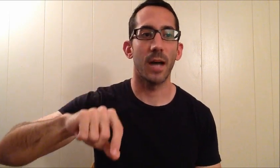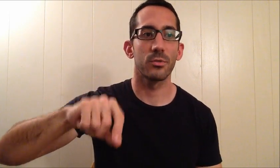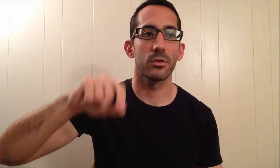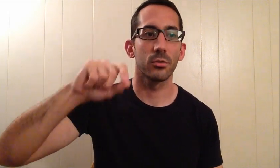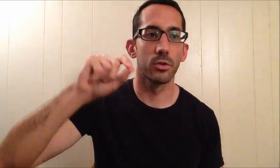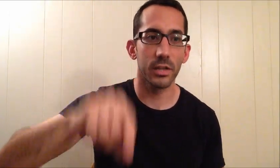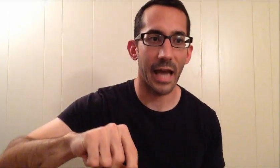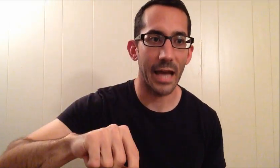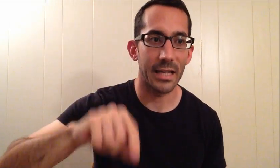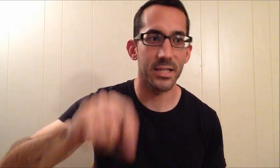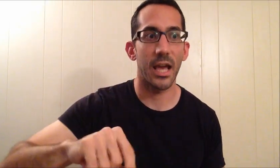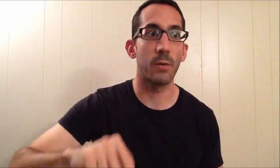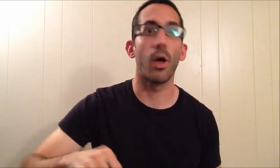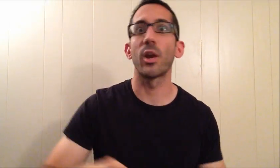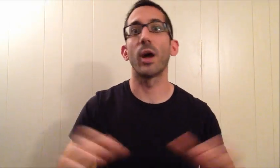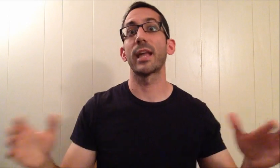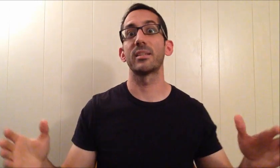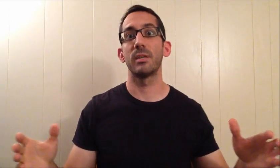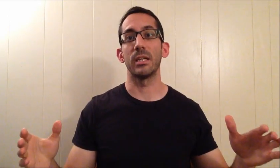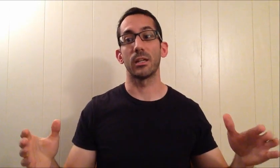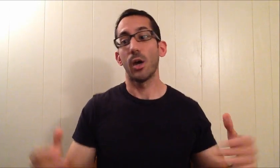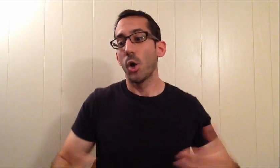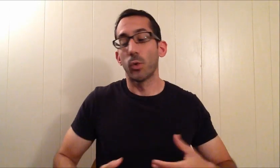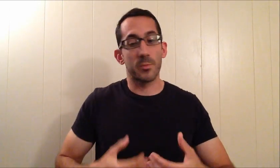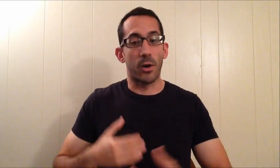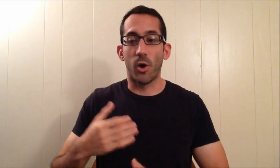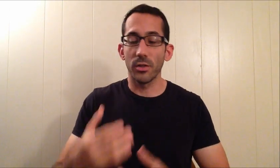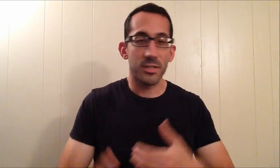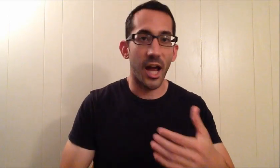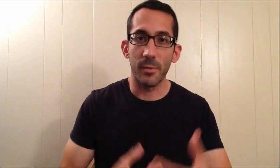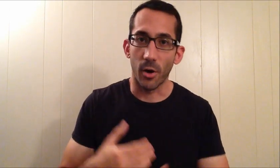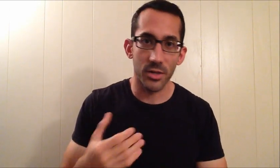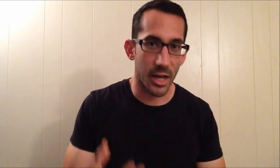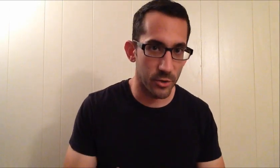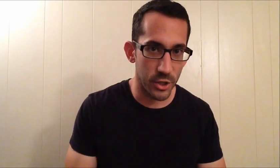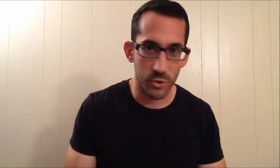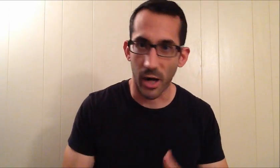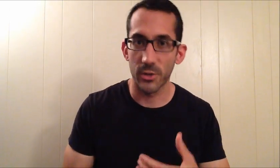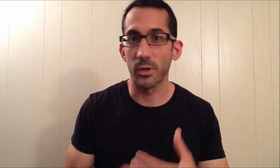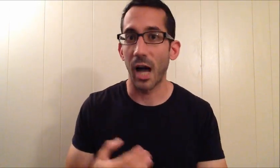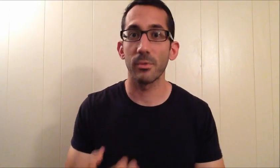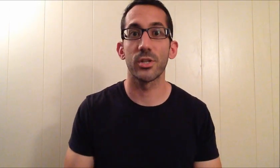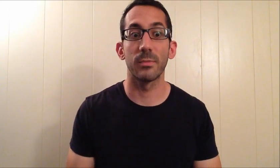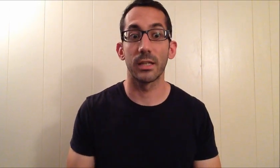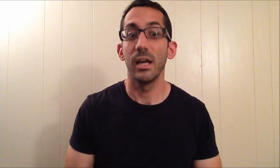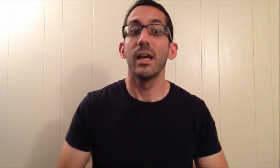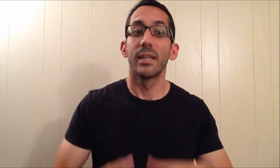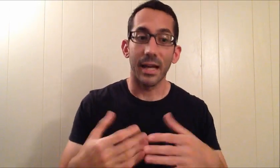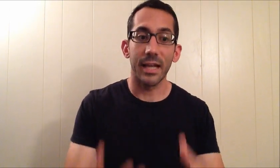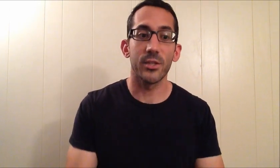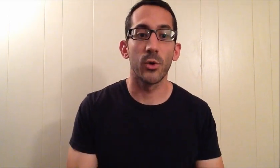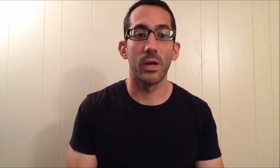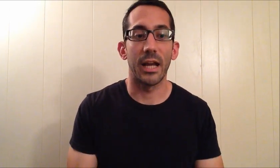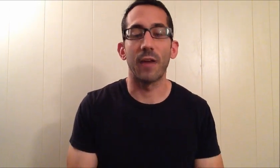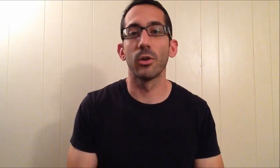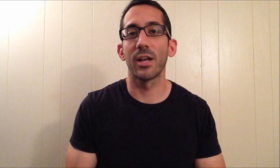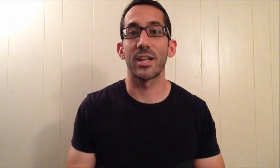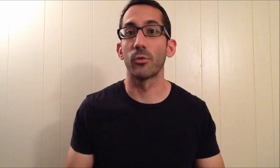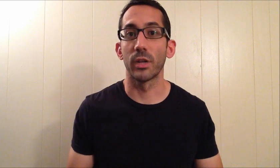look at and say, well, I don't want that to be me. Where I spend all this time and all this energy trying to accomplish something, then I get to it and I realize I don't